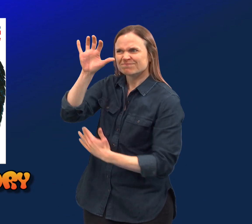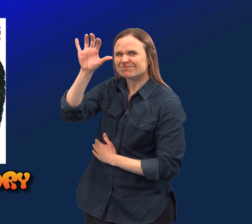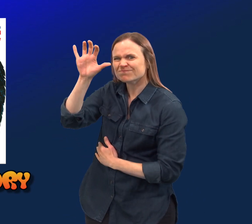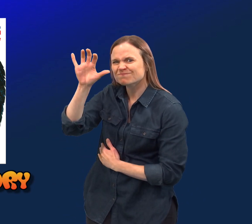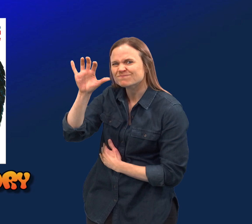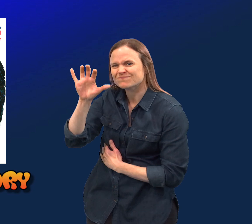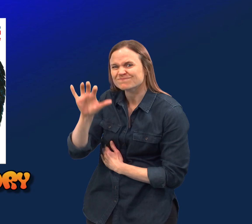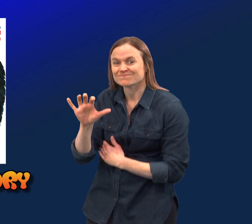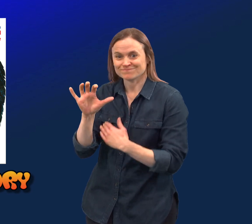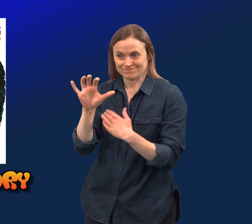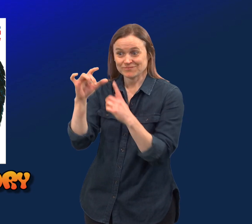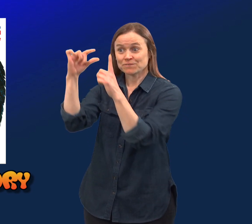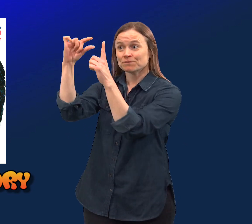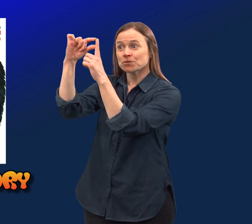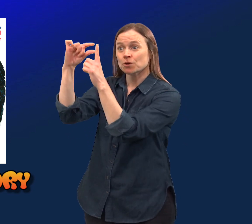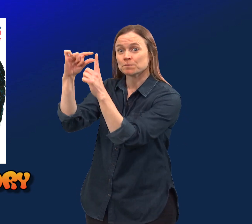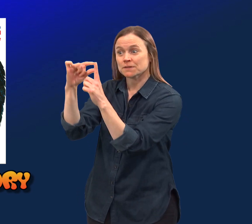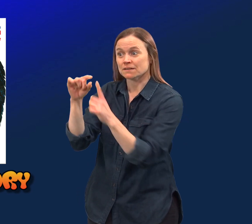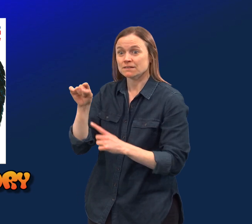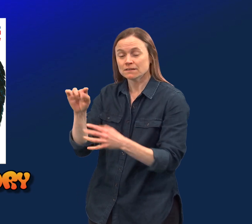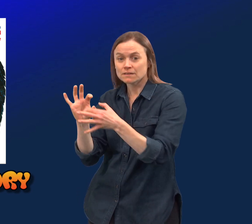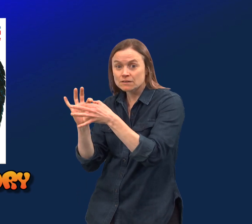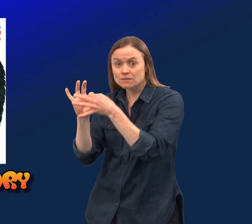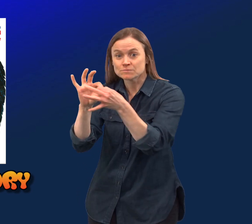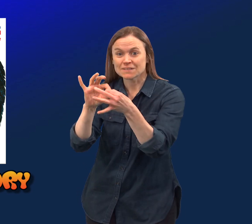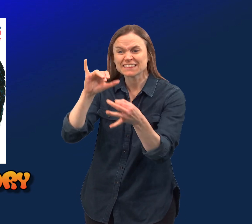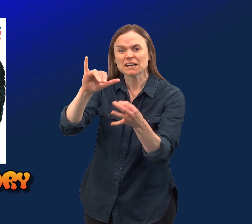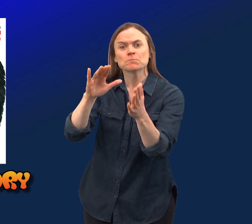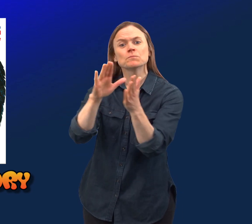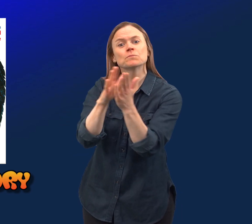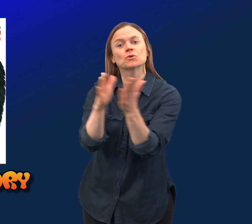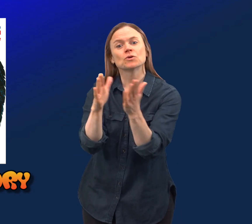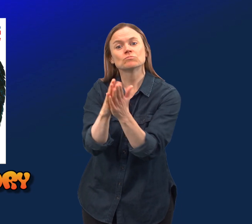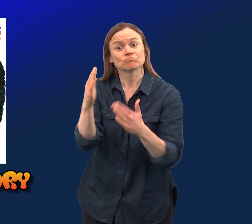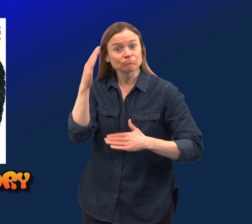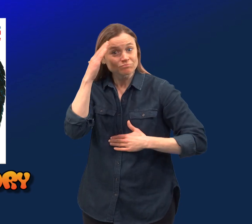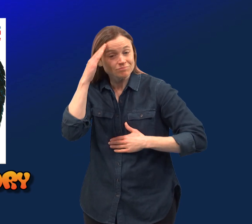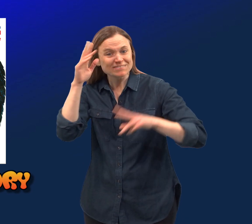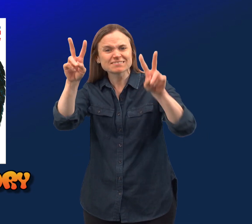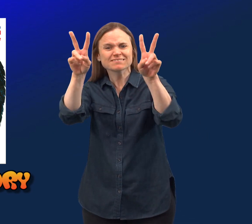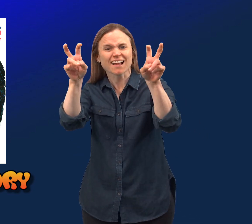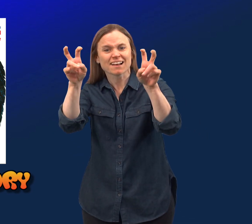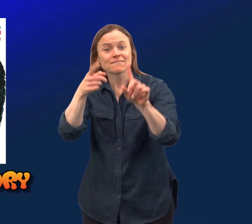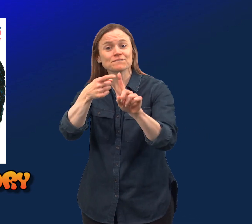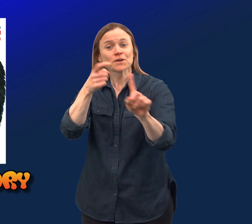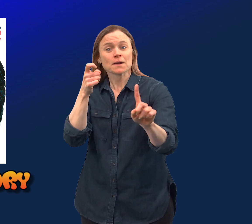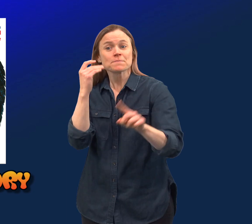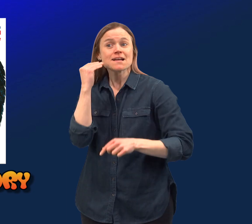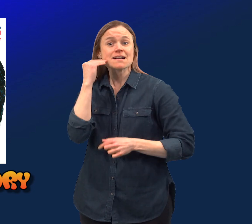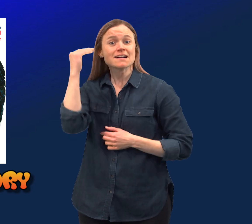Now, I have a list of vocabulary words related to the story from head to toe.